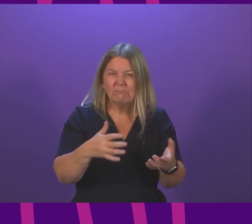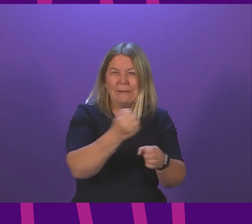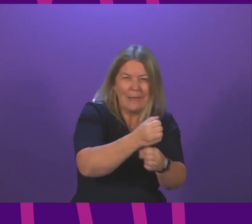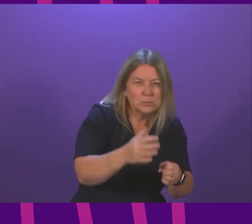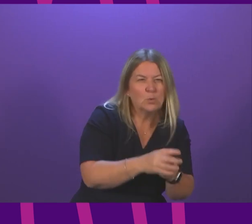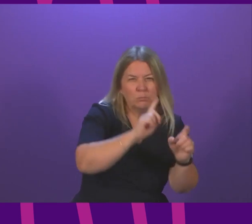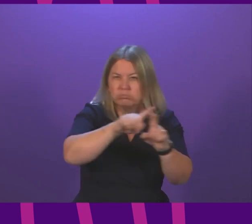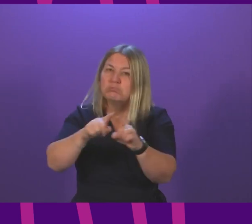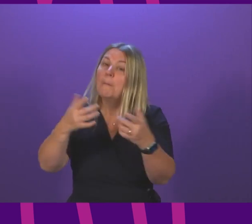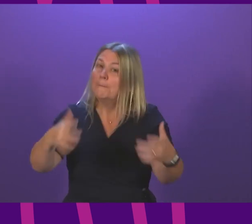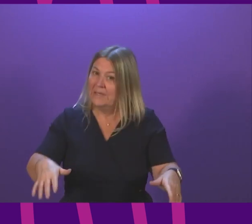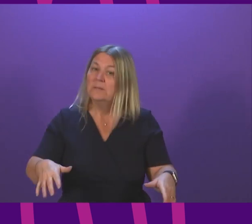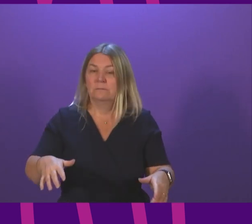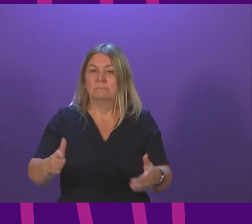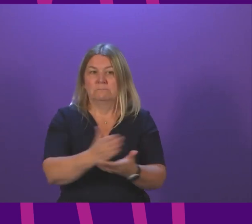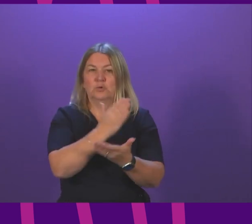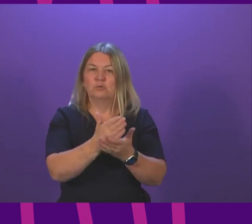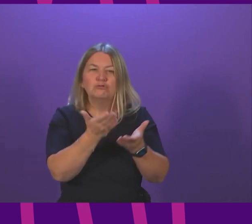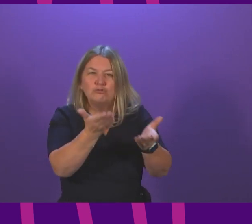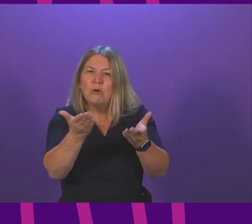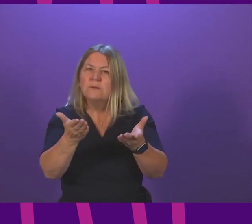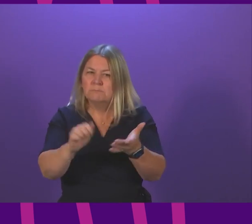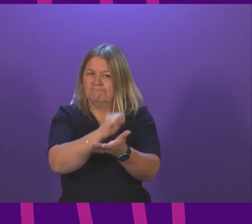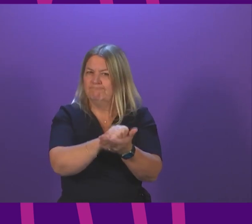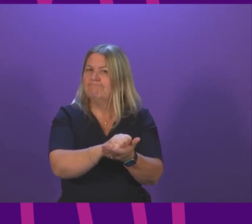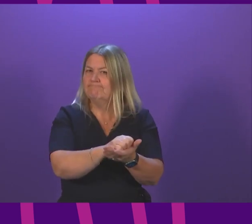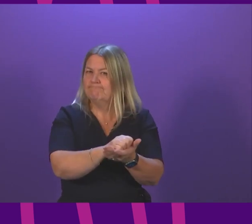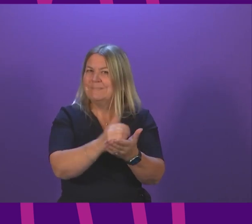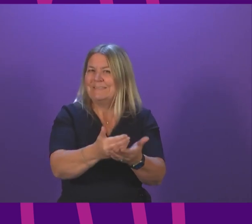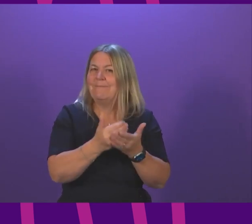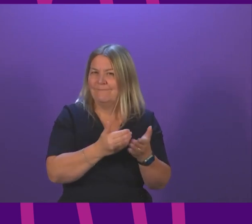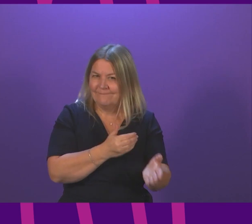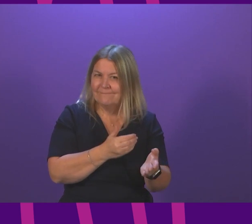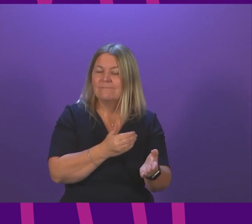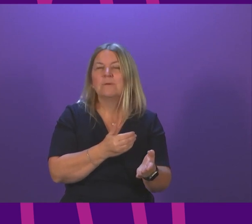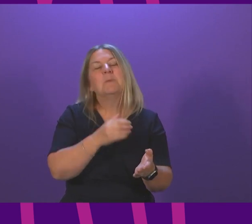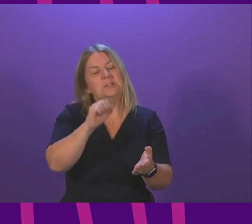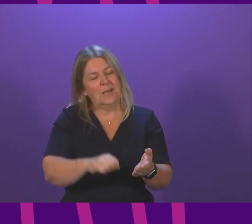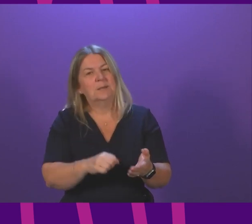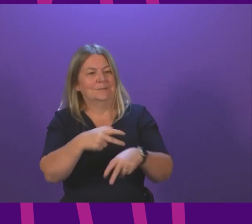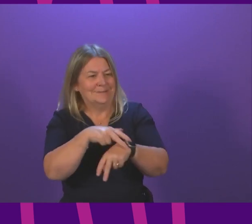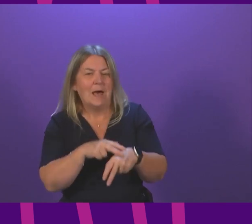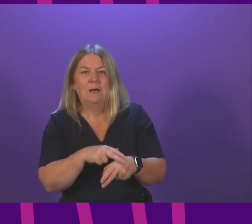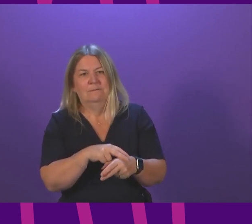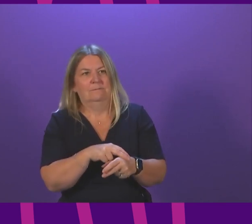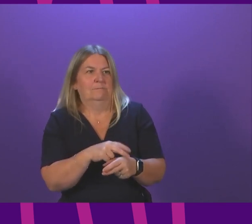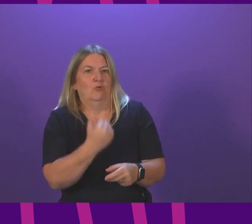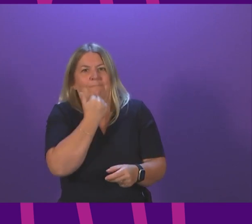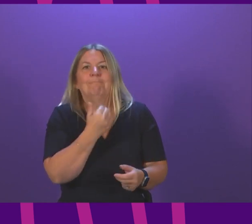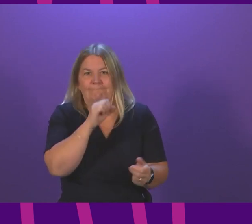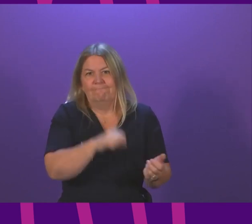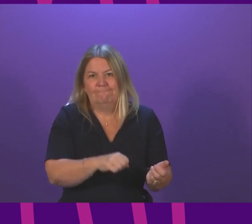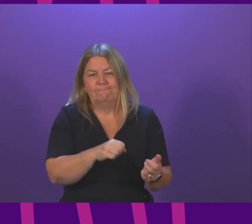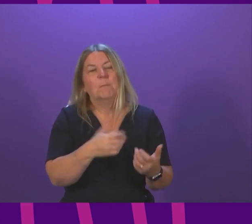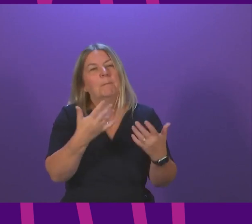sure that services are delivered safely this of course has included measures to address recruitment and retention issues such as working with the Scottish